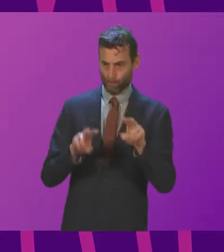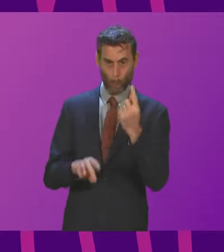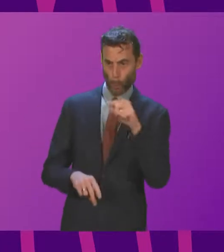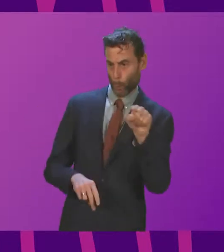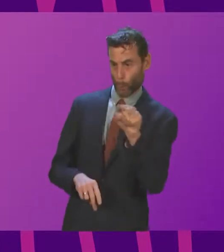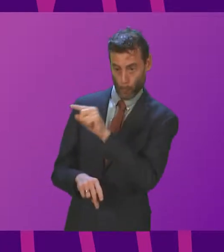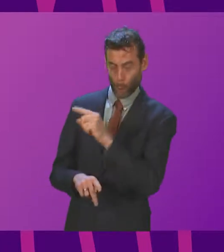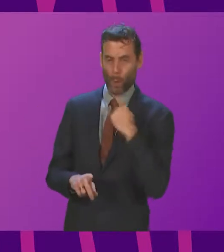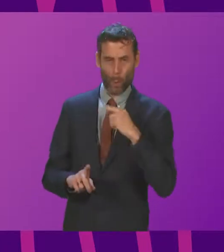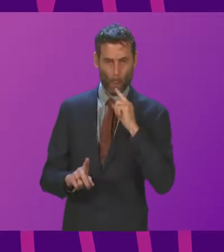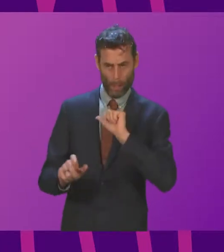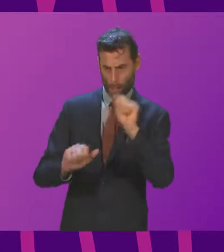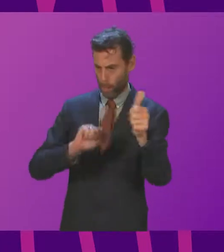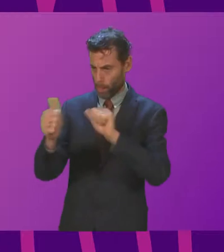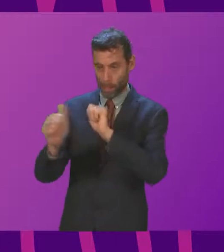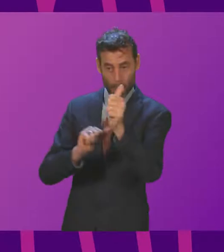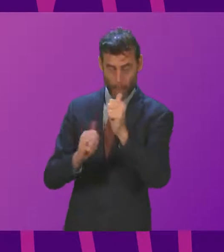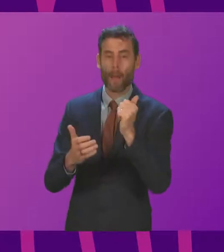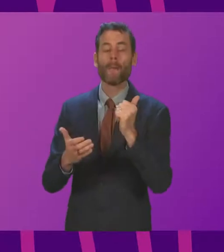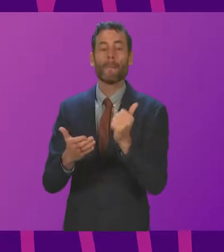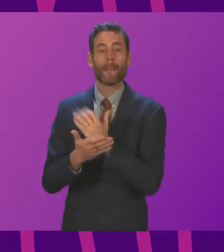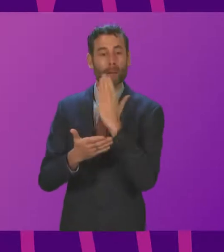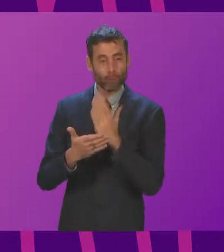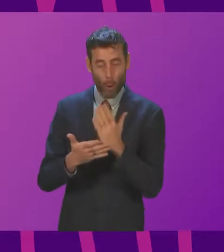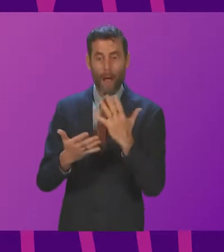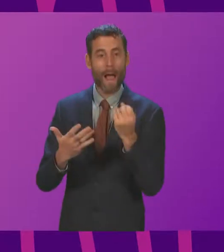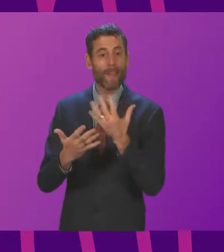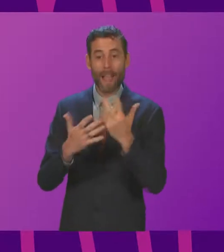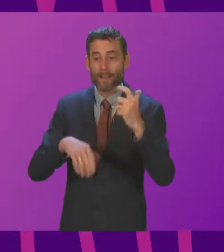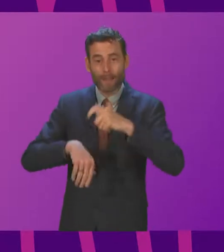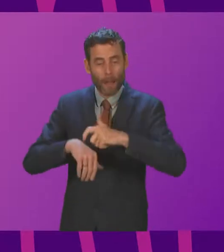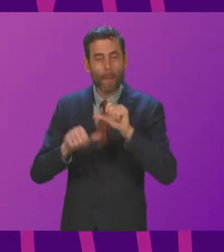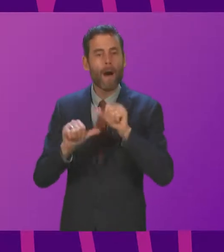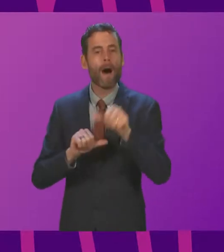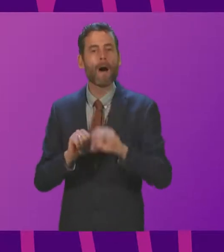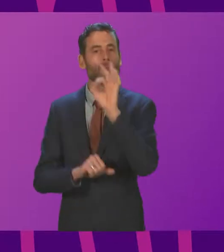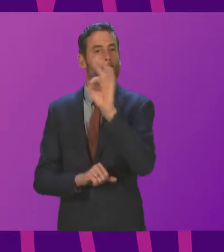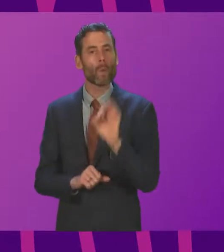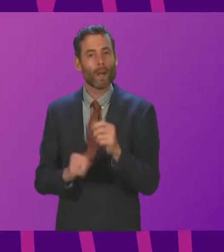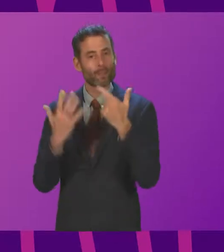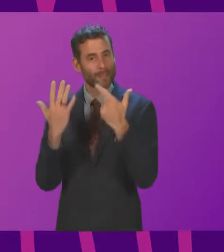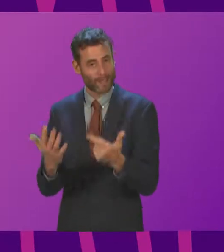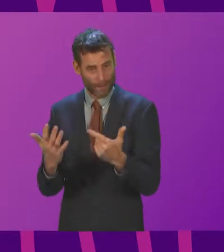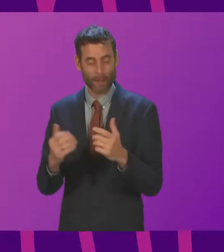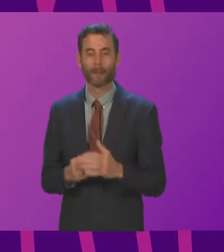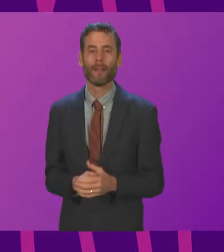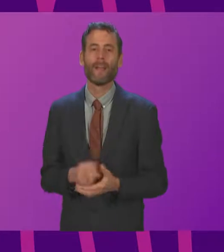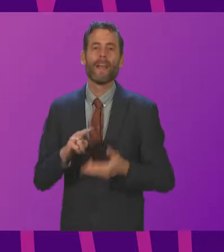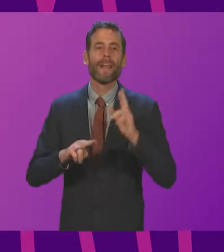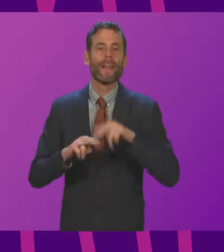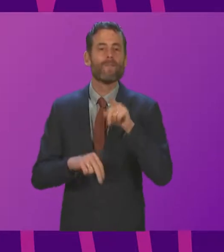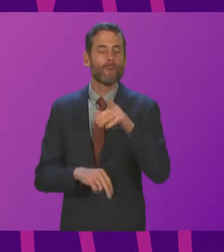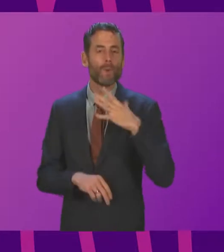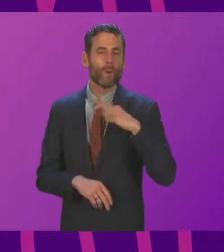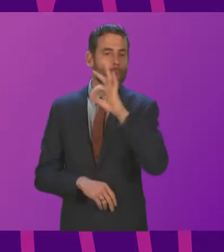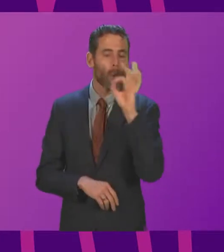further supplementaries if we have any time in hand after Question 7. Members wishing to ask a supplementary on Questions 3 to 7, please press